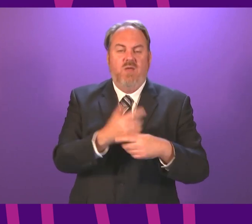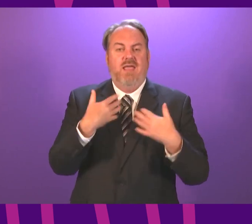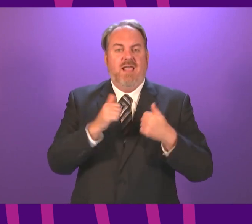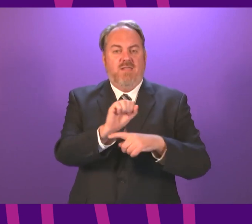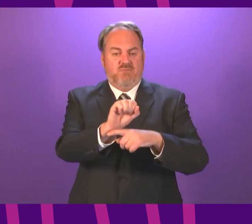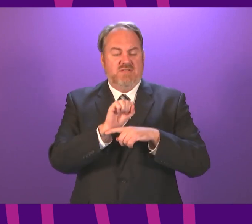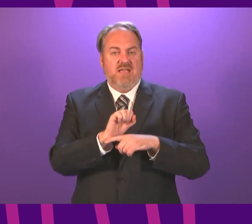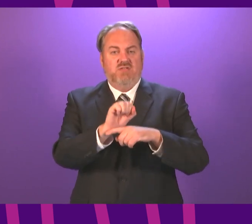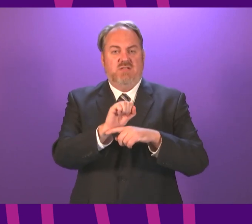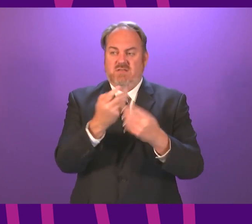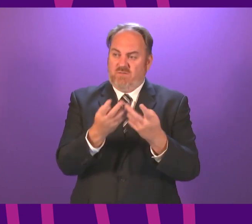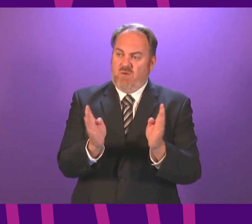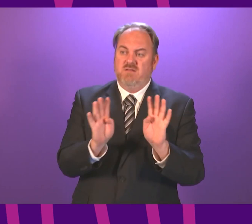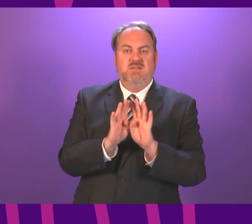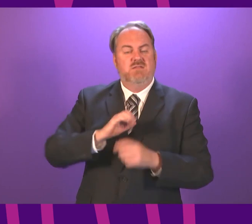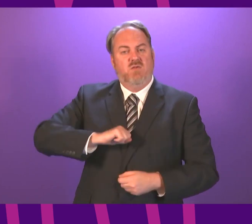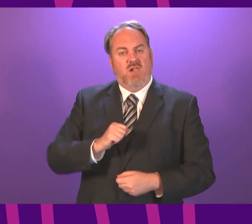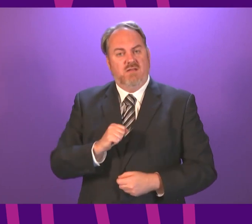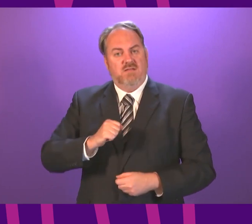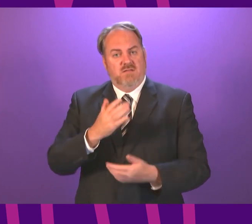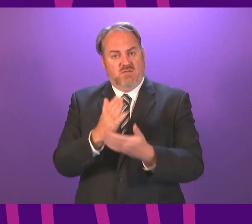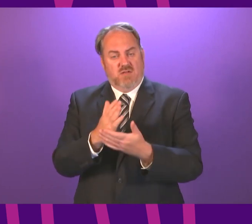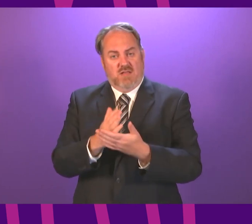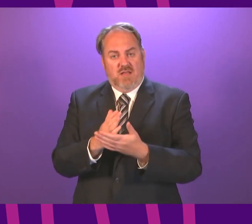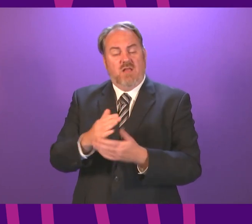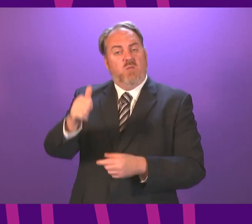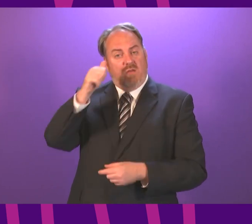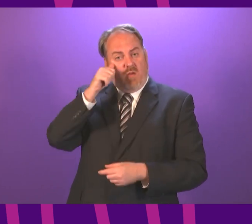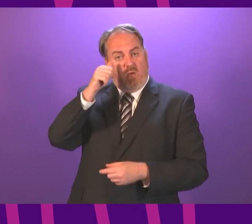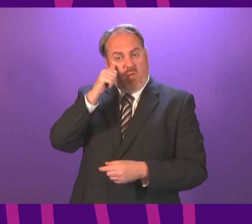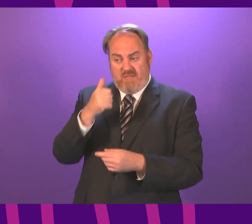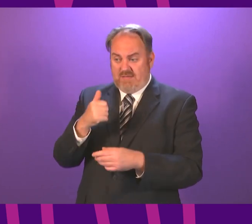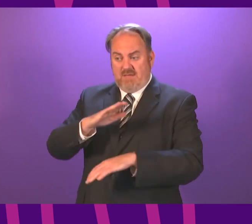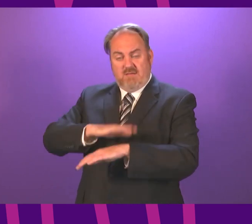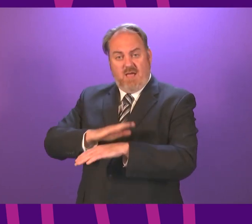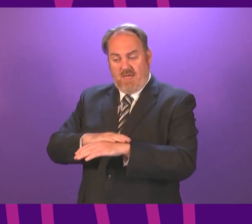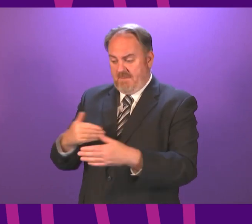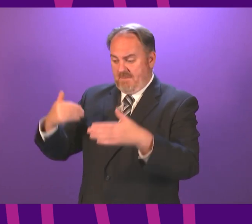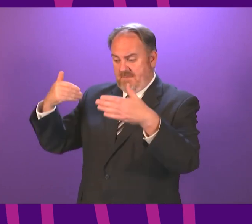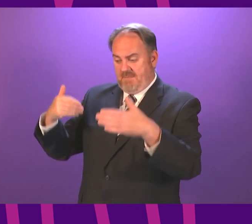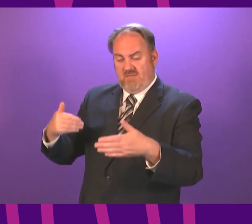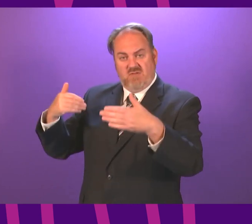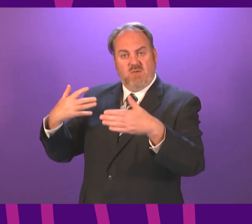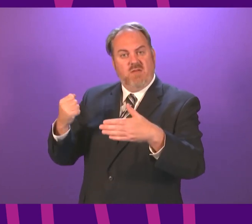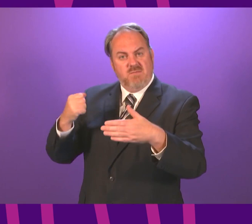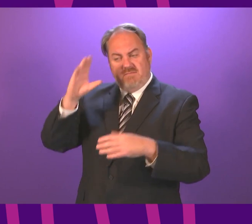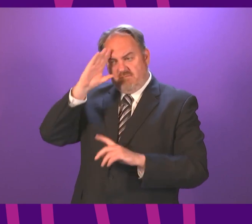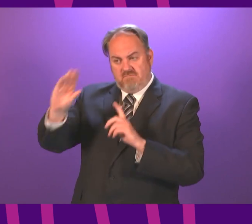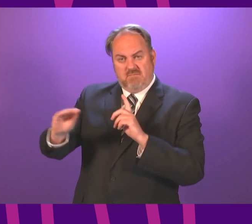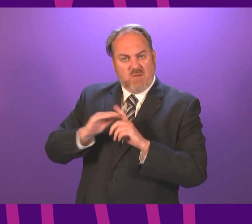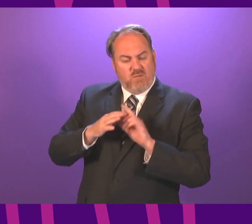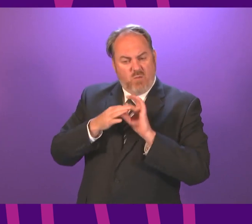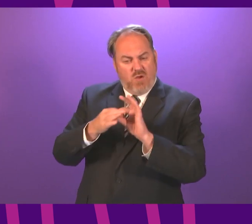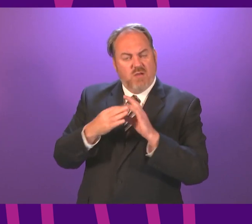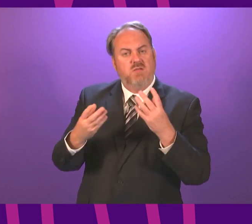have engaged with stakeholders in the ongoing use of the temporary measures throughout the reporting period, and they have also engaged on an informal basis with